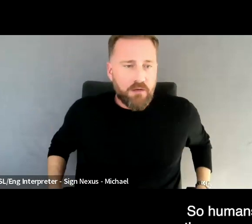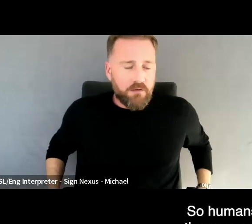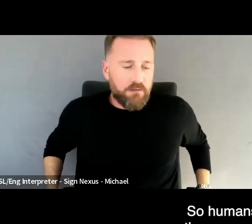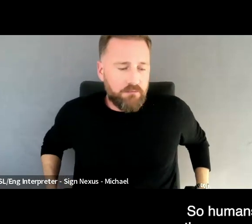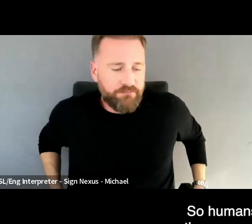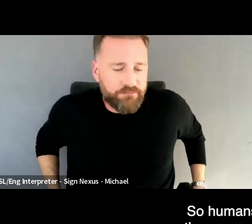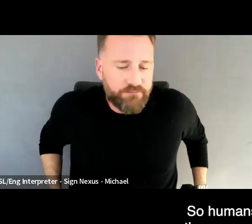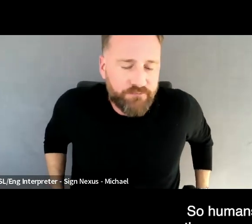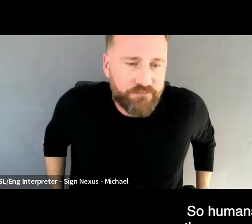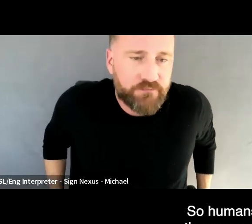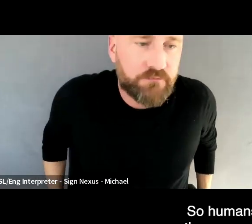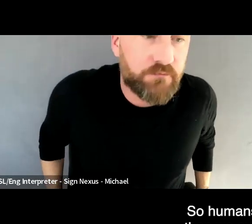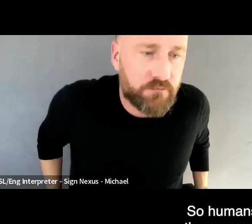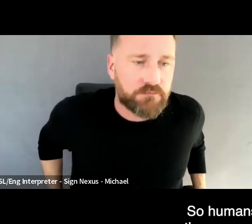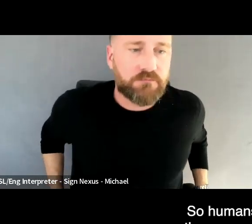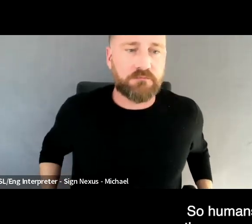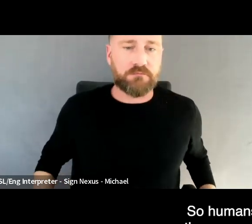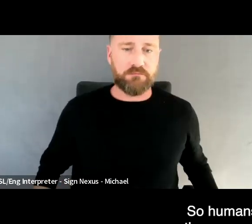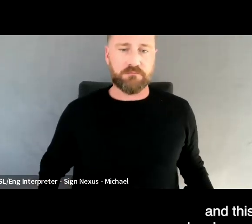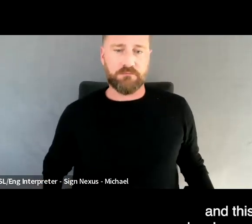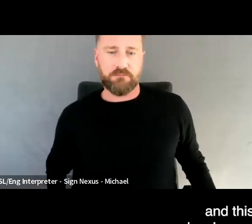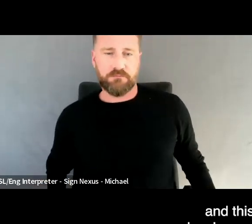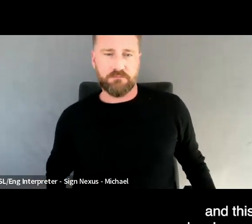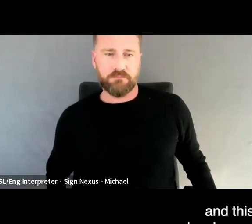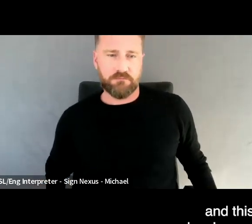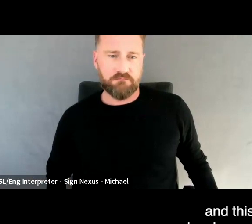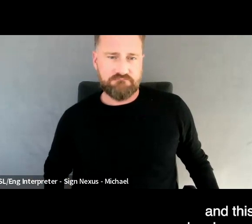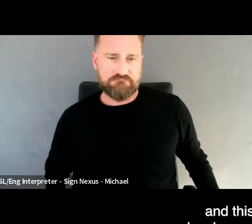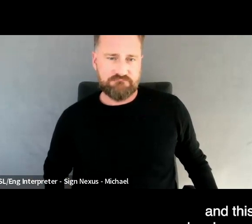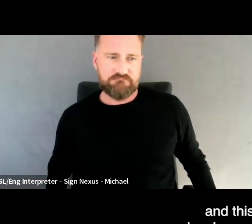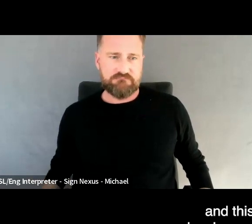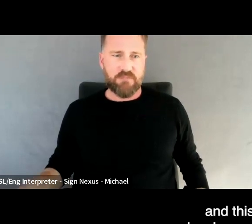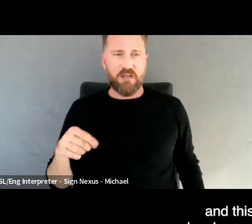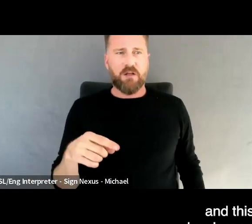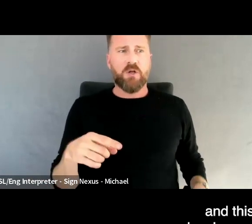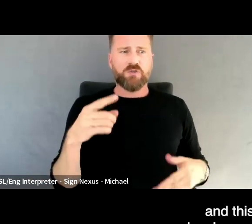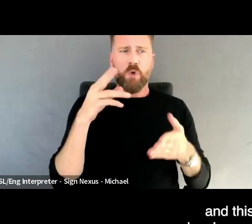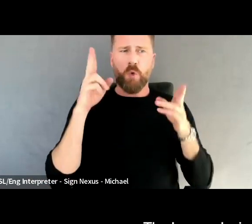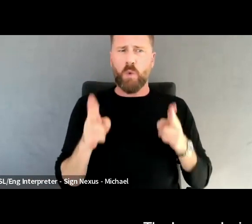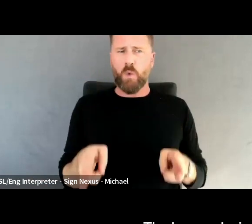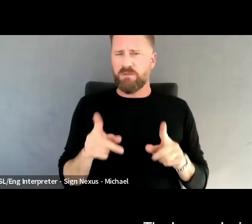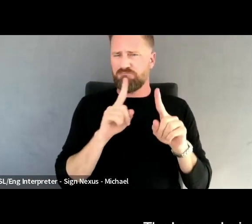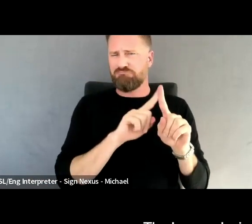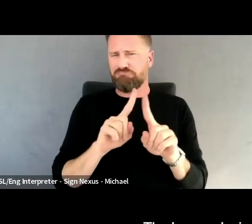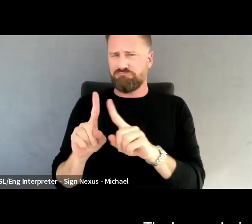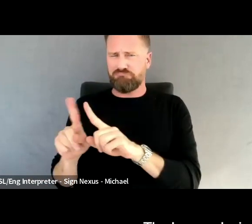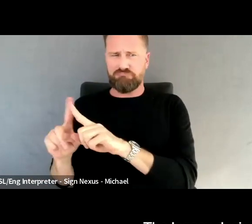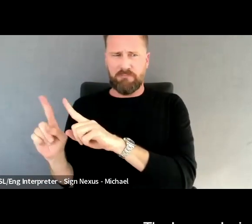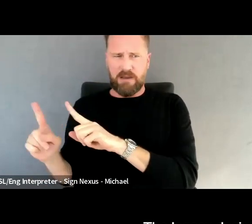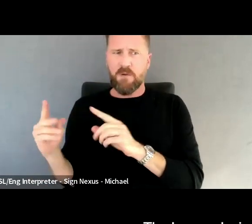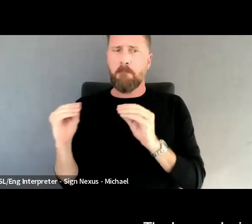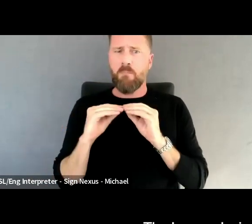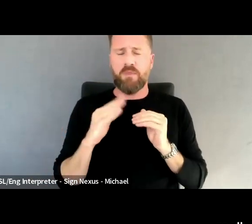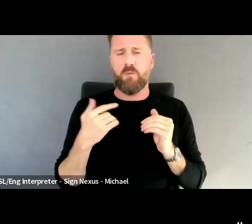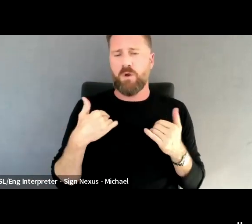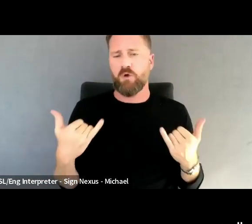So humans differ way more than we currently design for. And this is just such a lovely opportunity for us all. The legacy design practices that